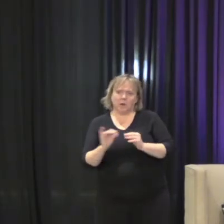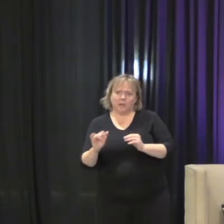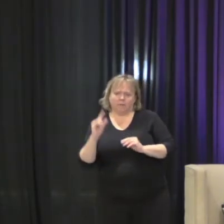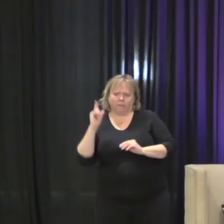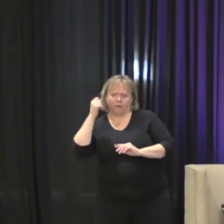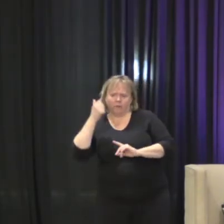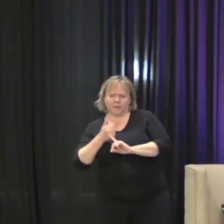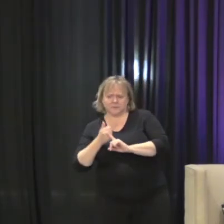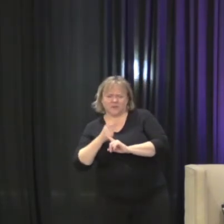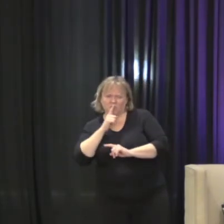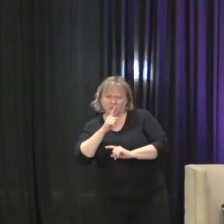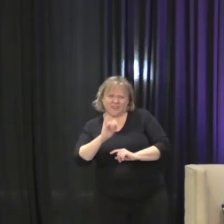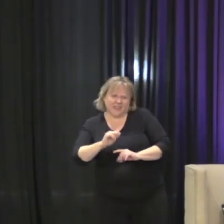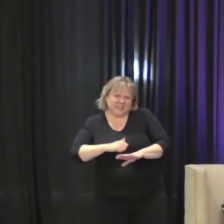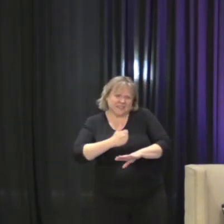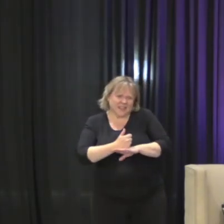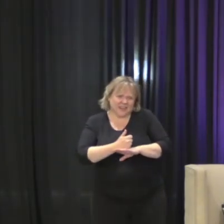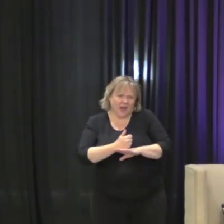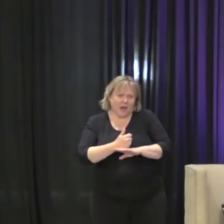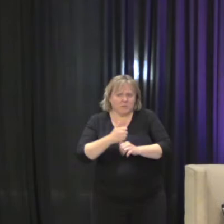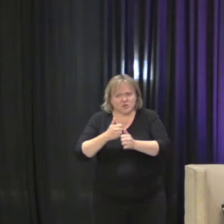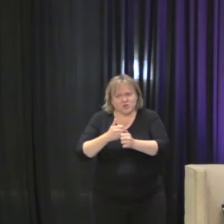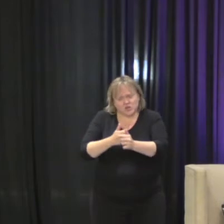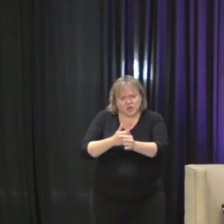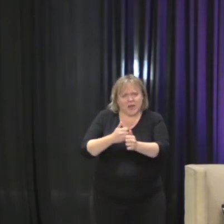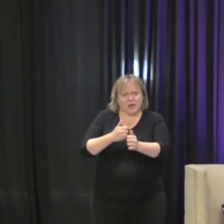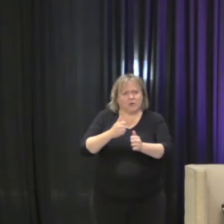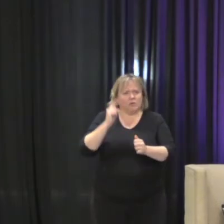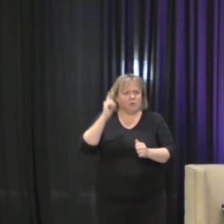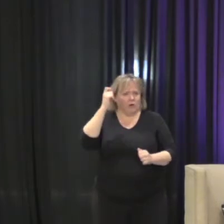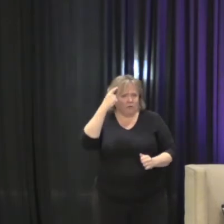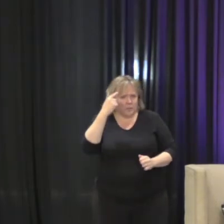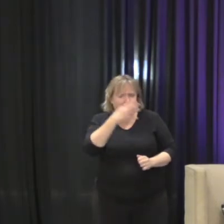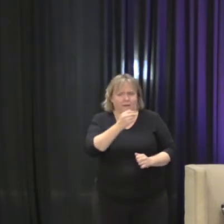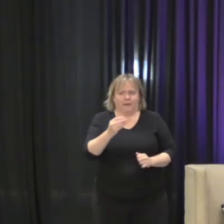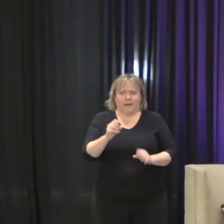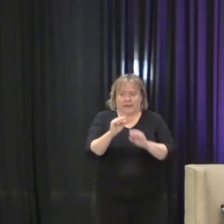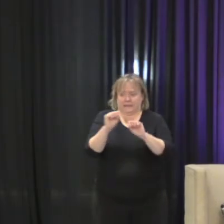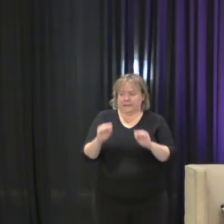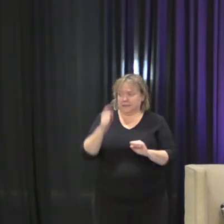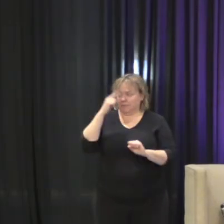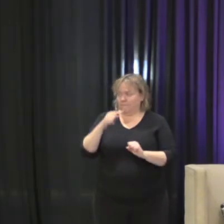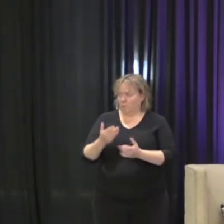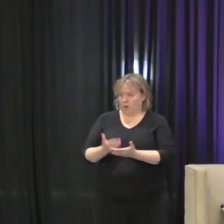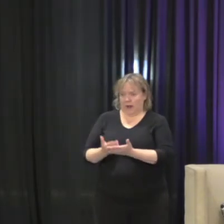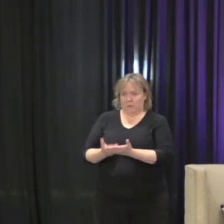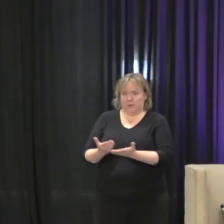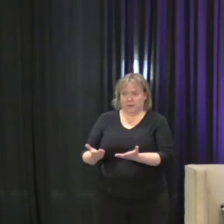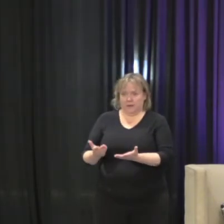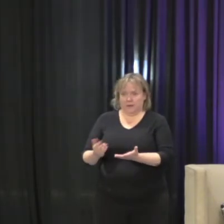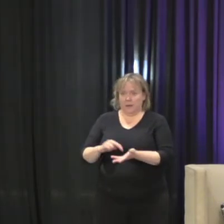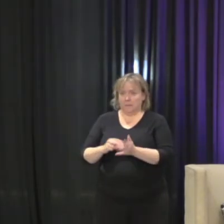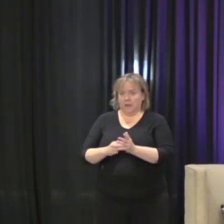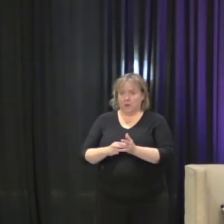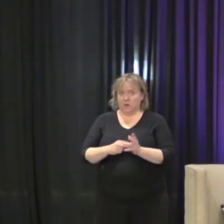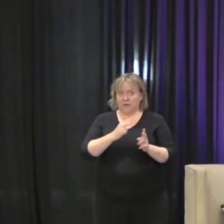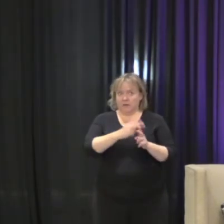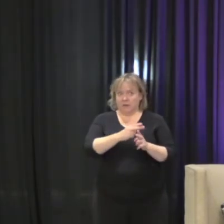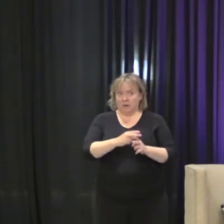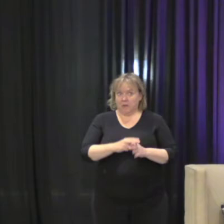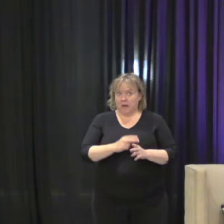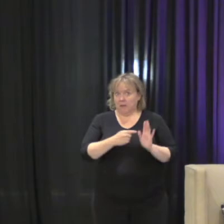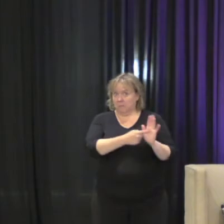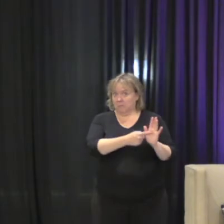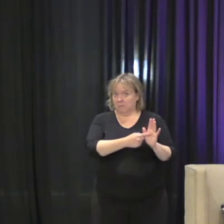we need to form shadow governments and shadow systems of accountability. And whether that's naming and shaming, whether it's Time's Up, whether it's Me Too,